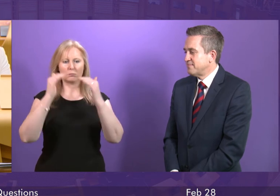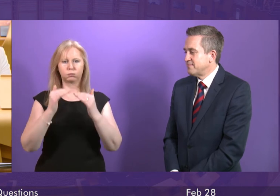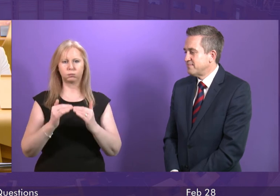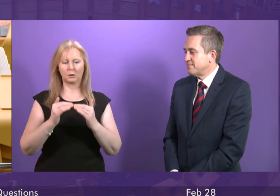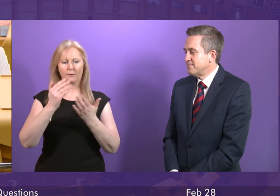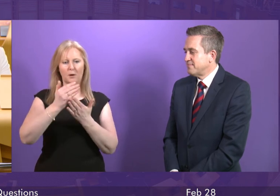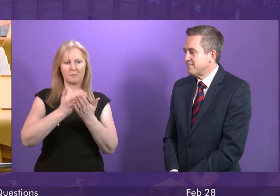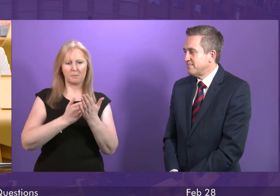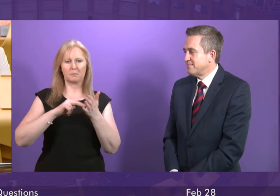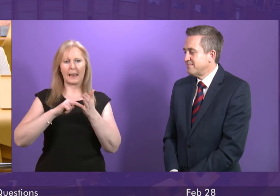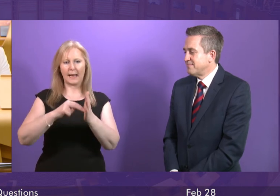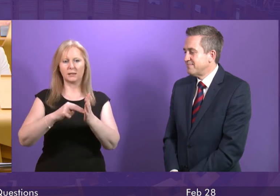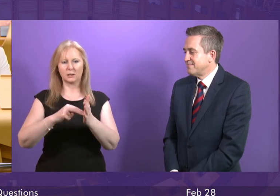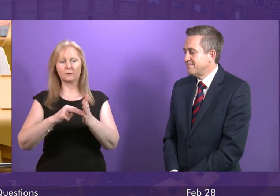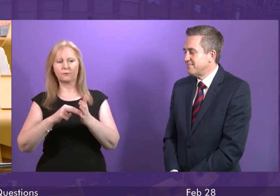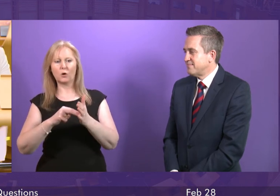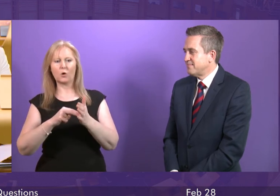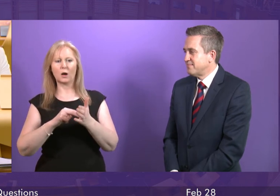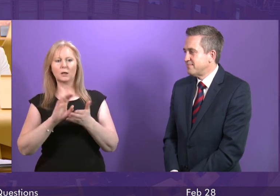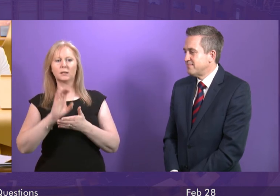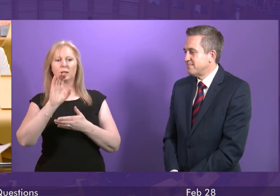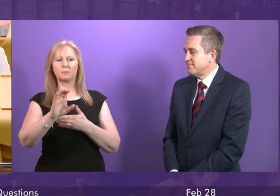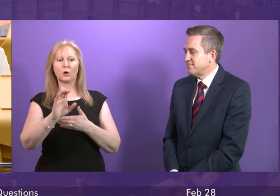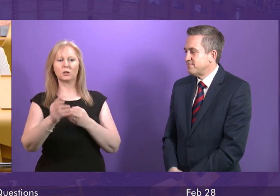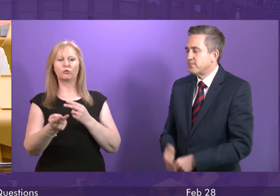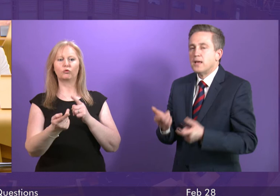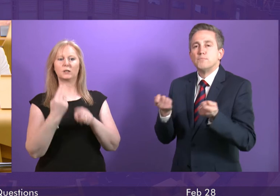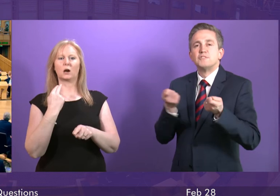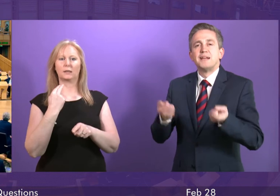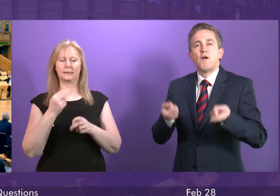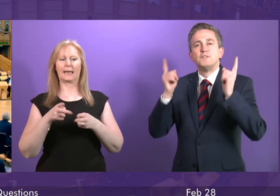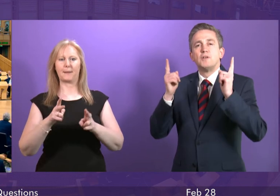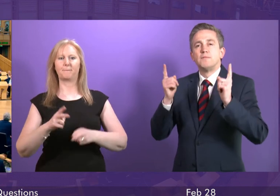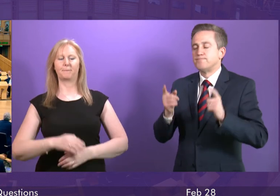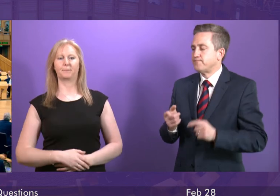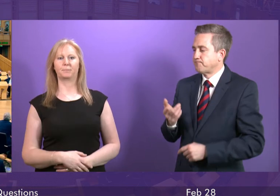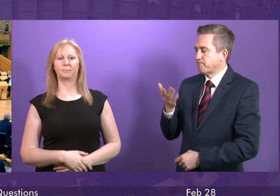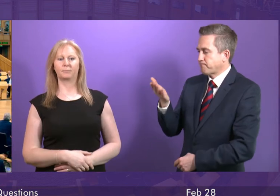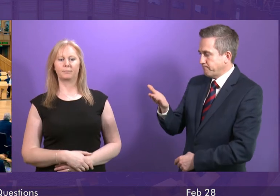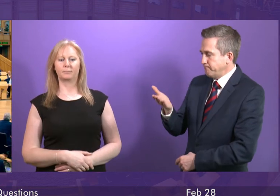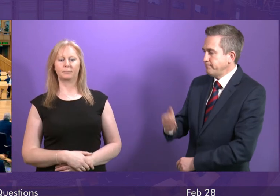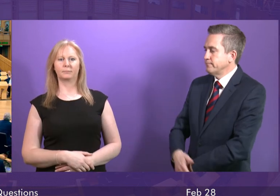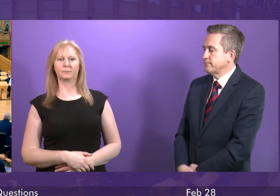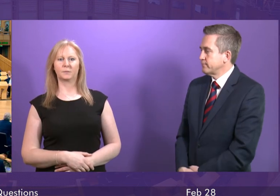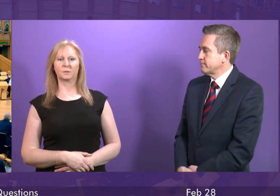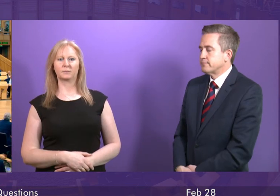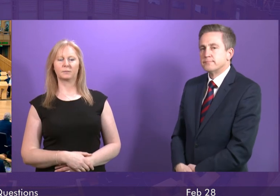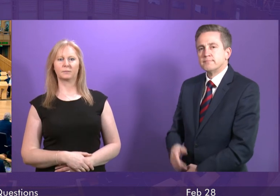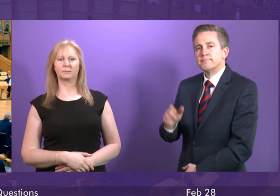introduce a deposit return scheme for drinks containers in Scotland. Boris Goulden I declare an interest with